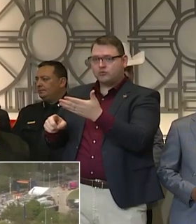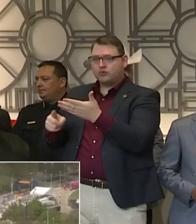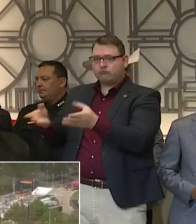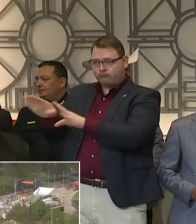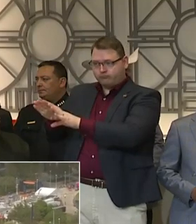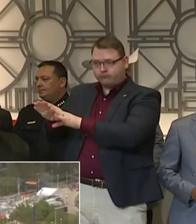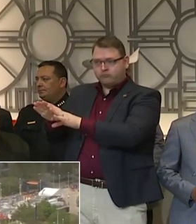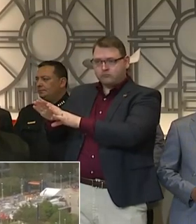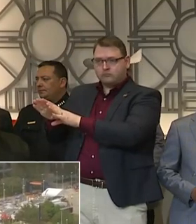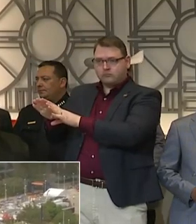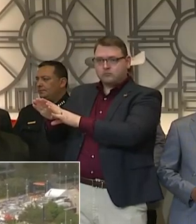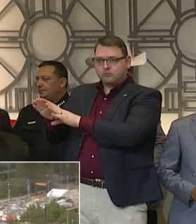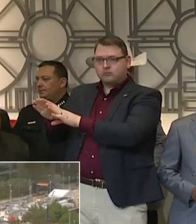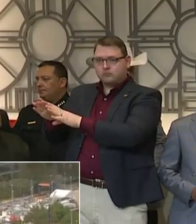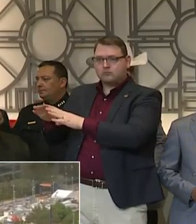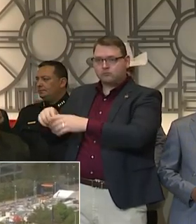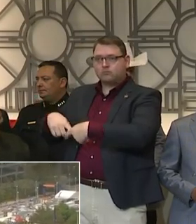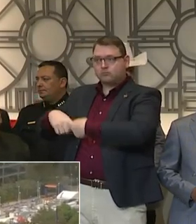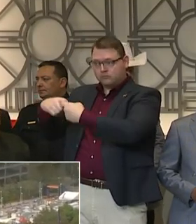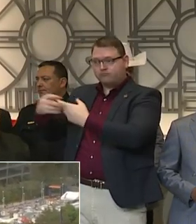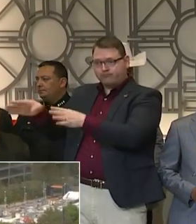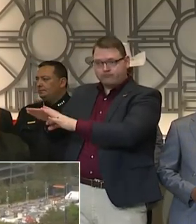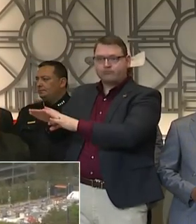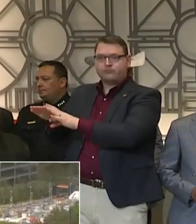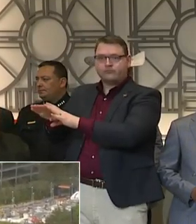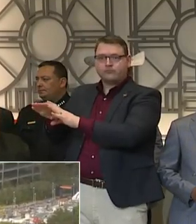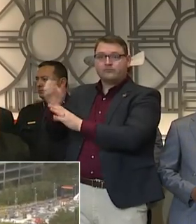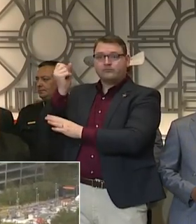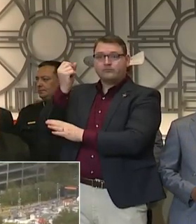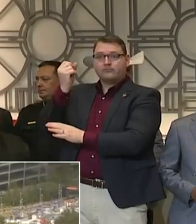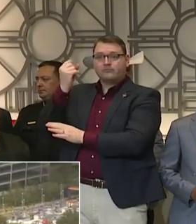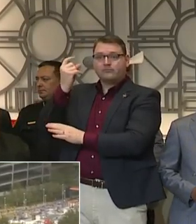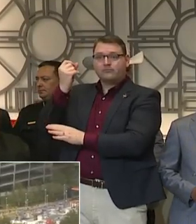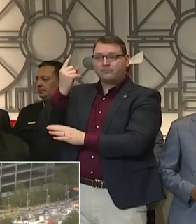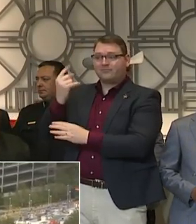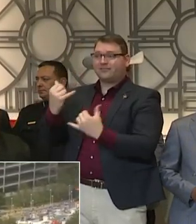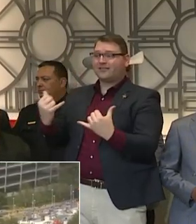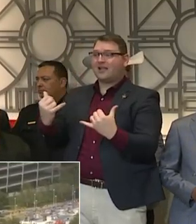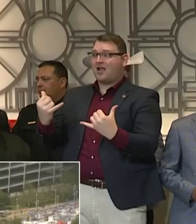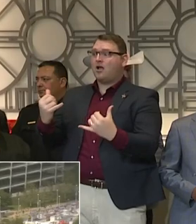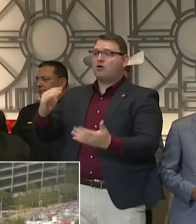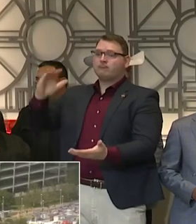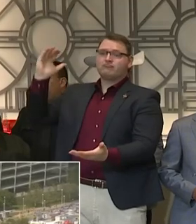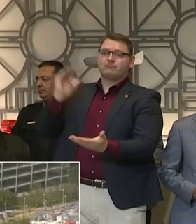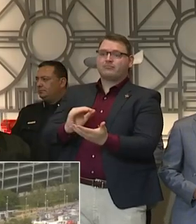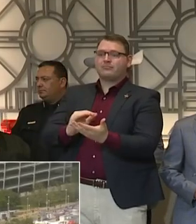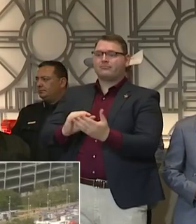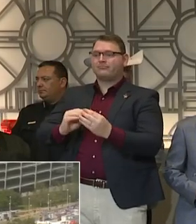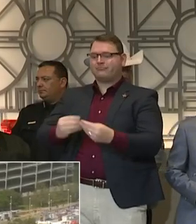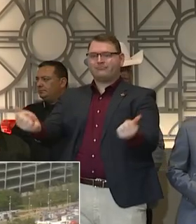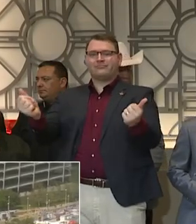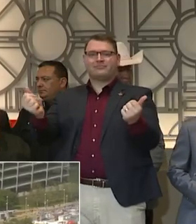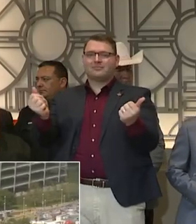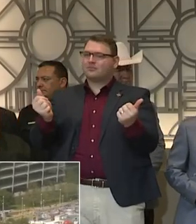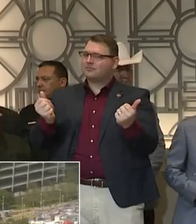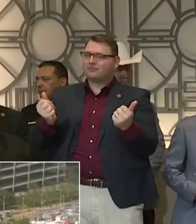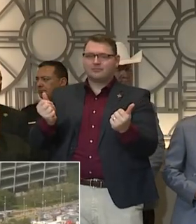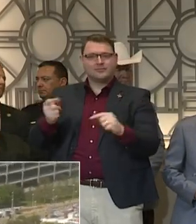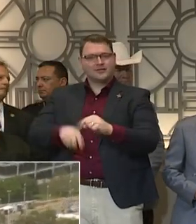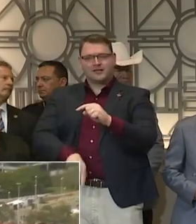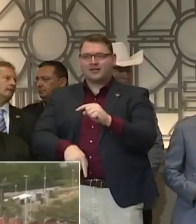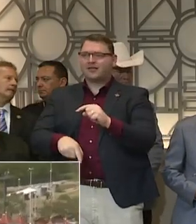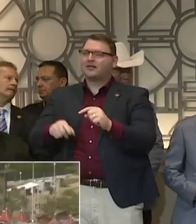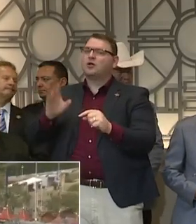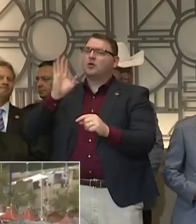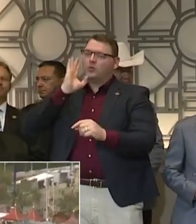not be foolproof. It can't be given the nature of our community we are doing, and we'll continue to do the best we can for